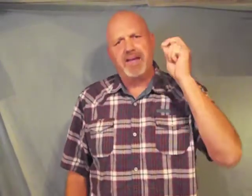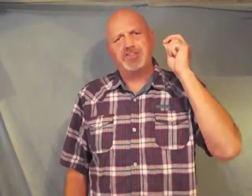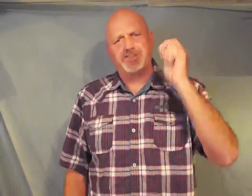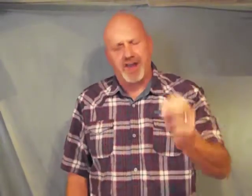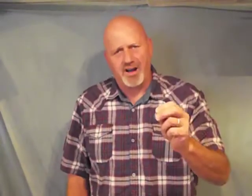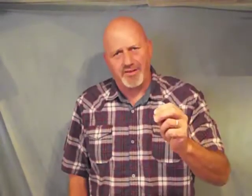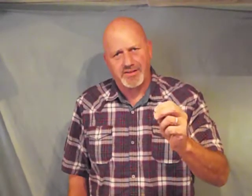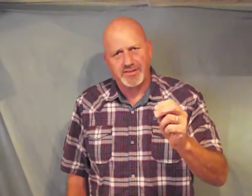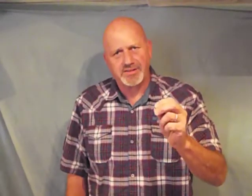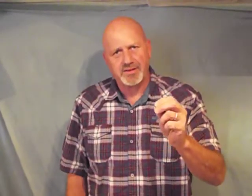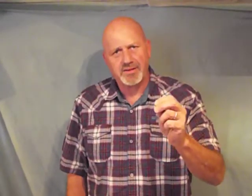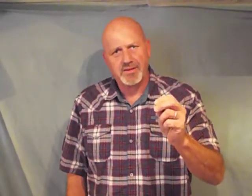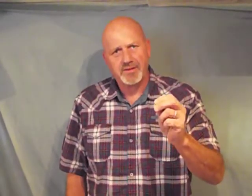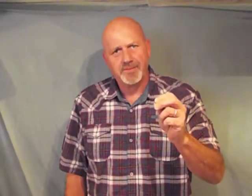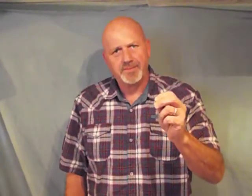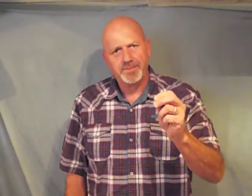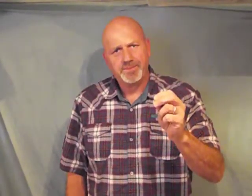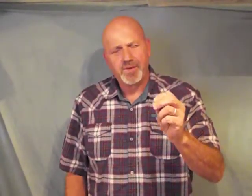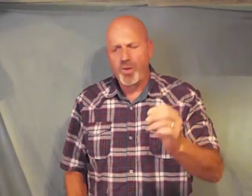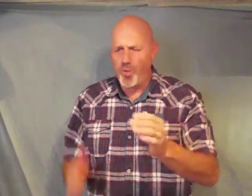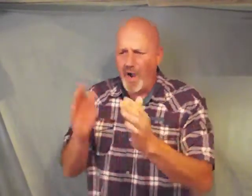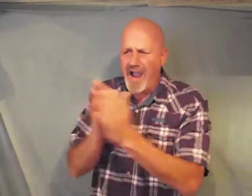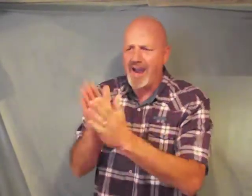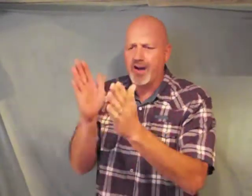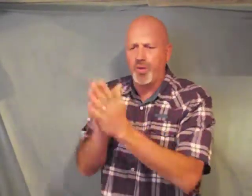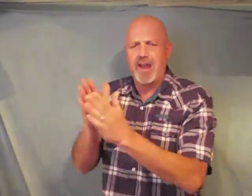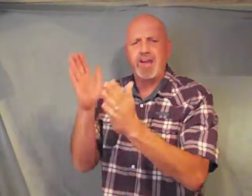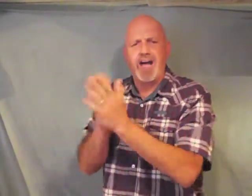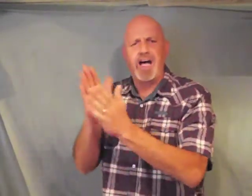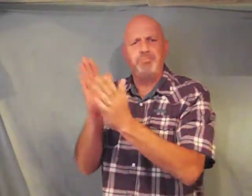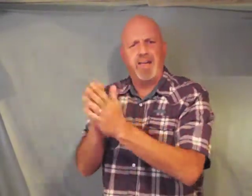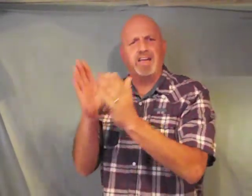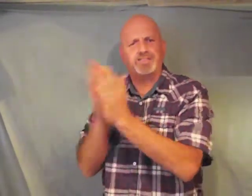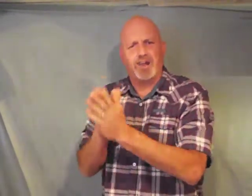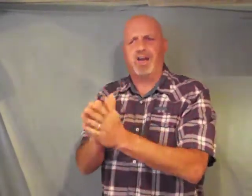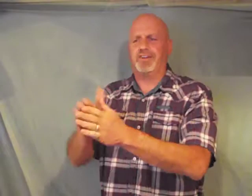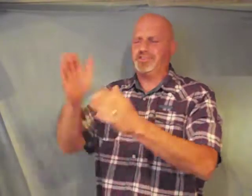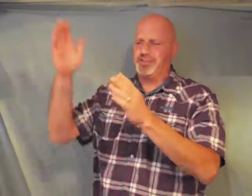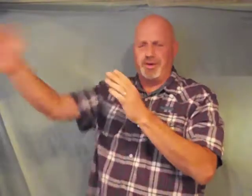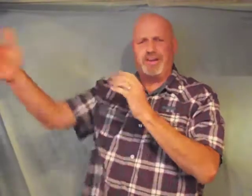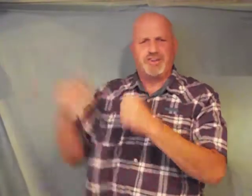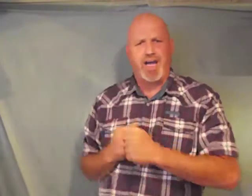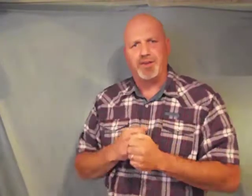servants why are we not being servants to each other